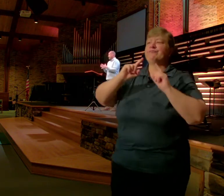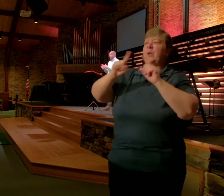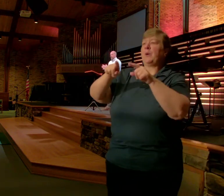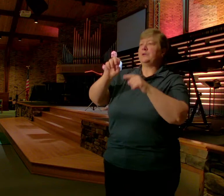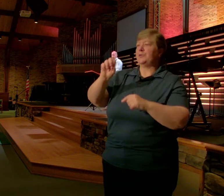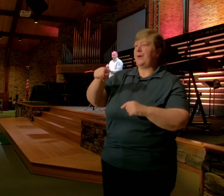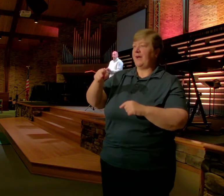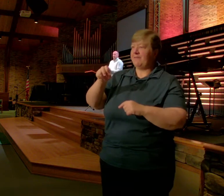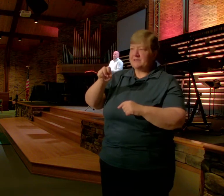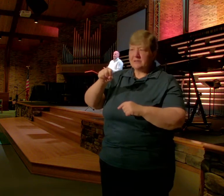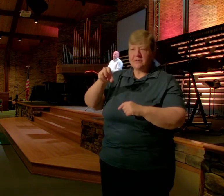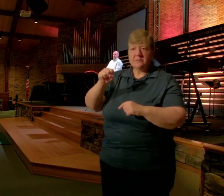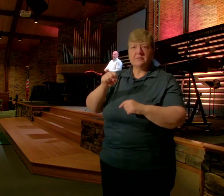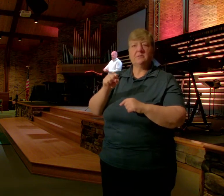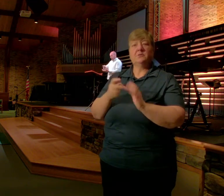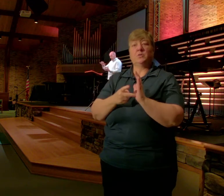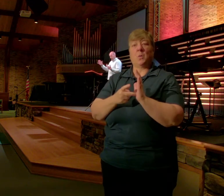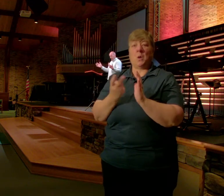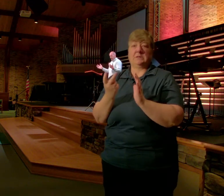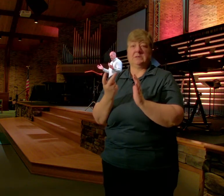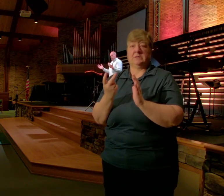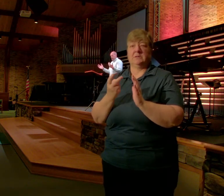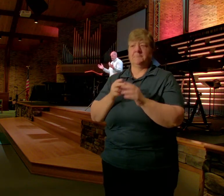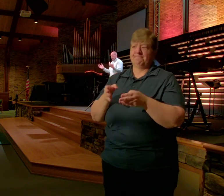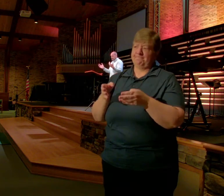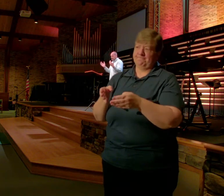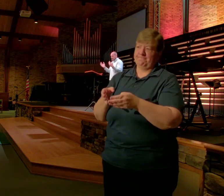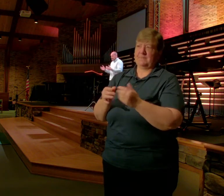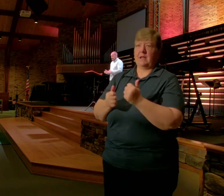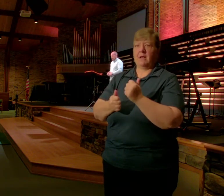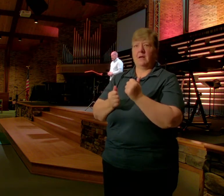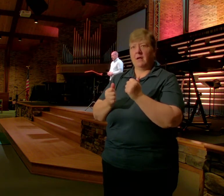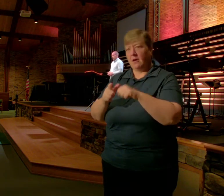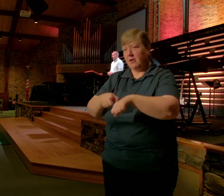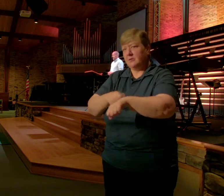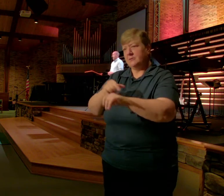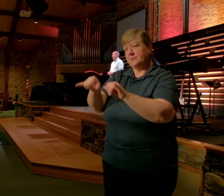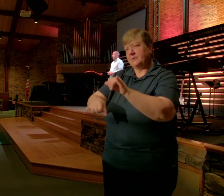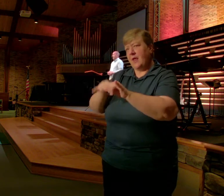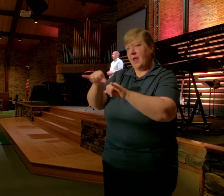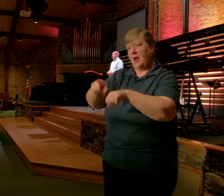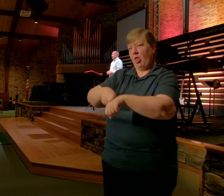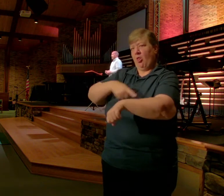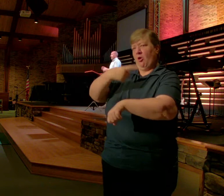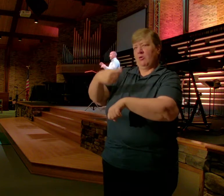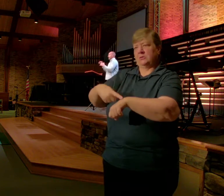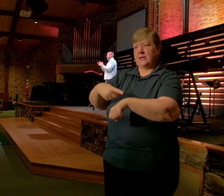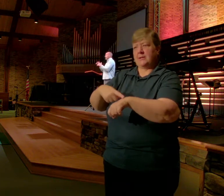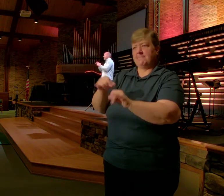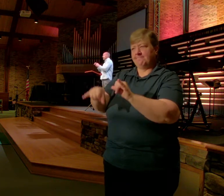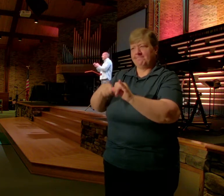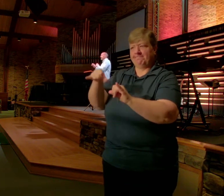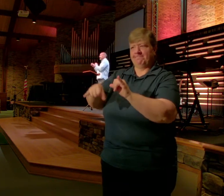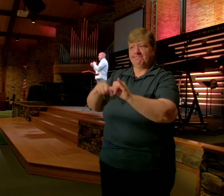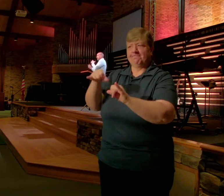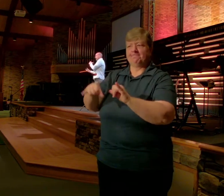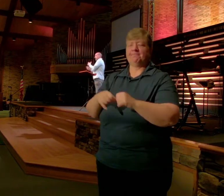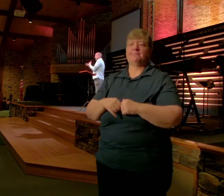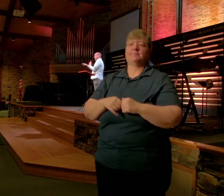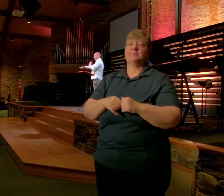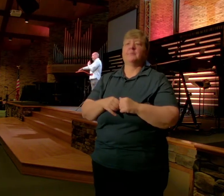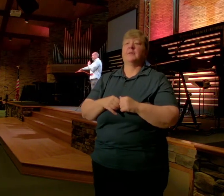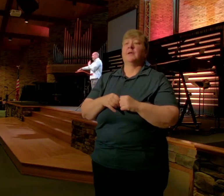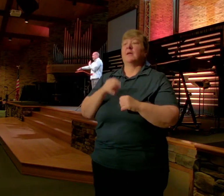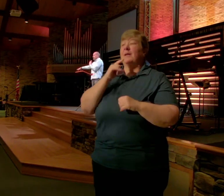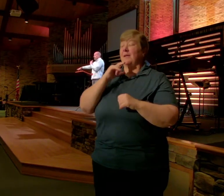he spent The most time More than any other city In his travels In fact The companion chapter